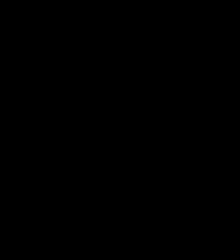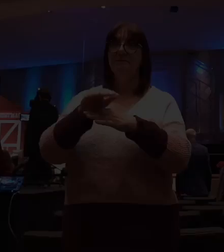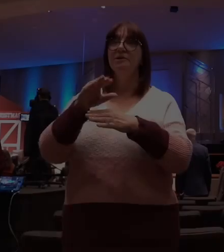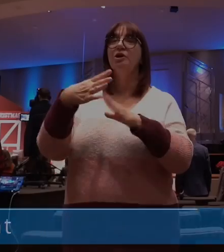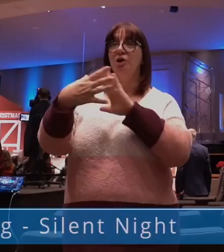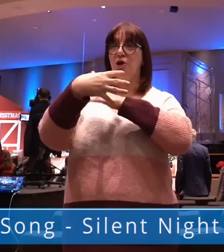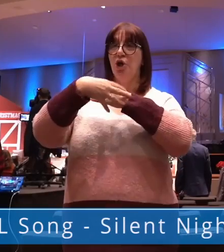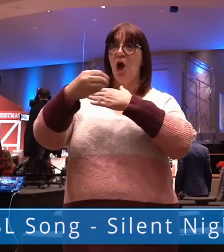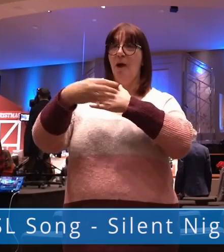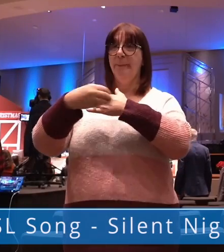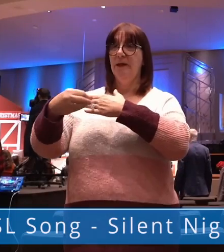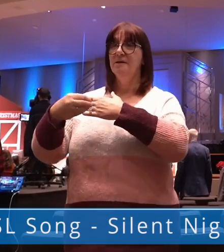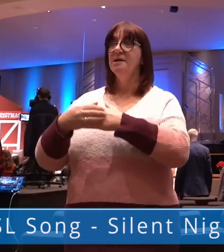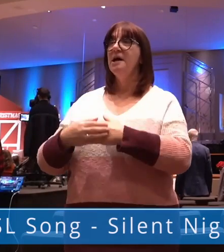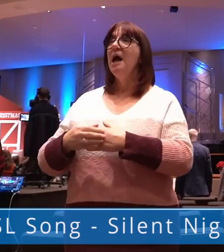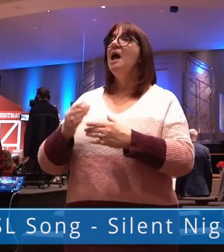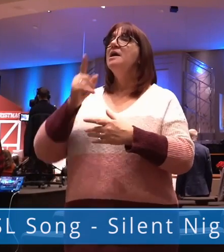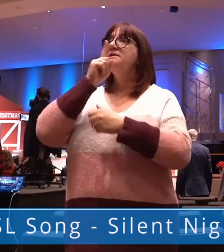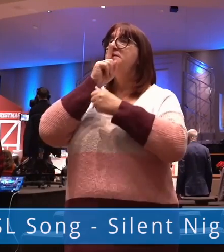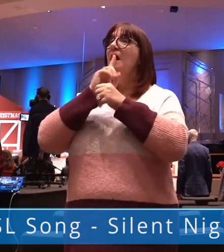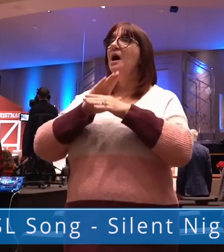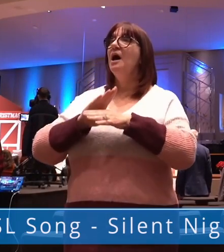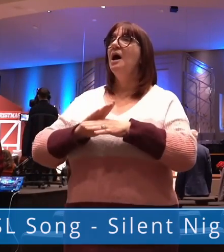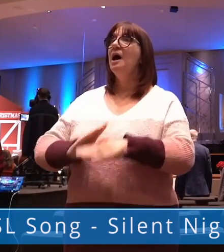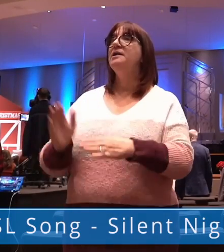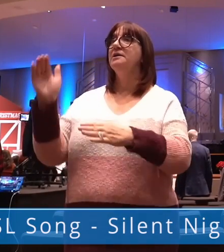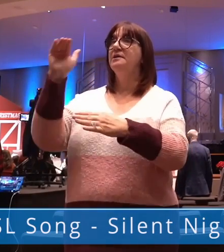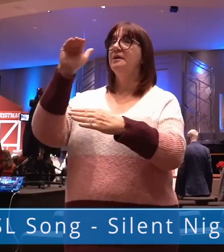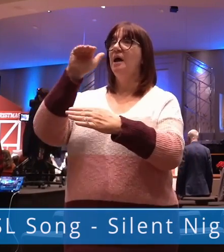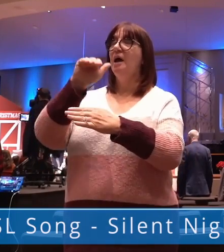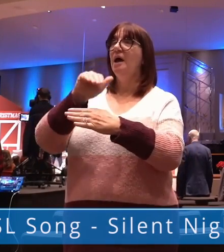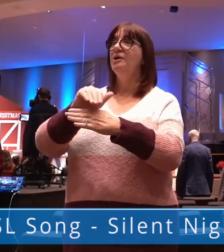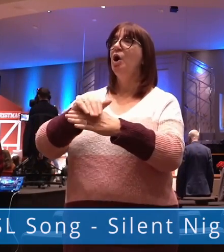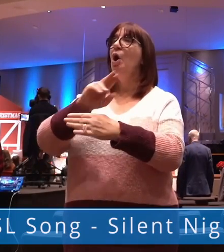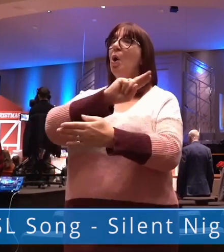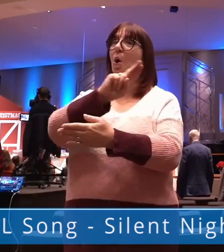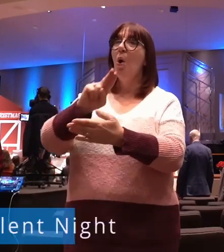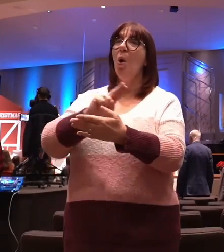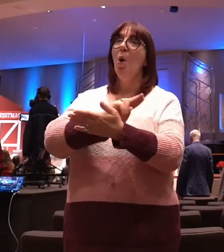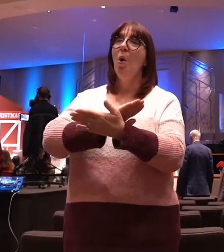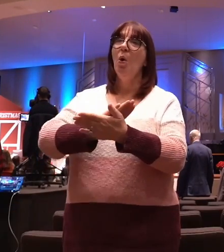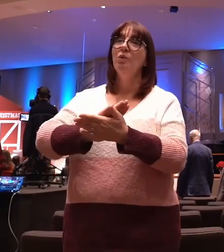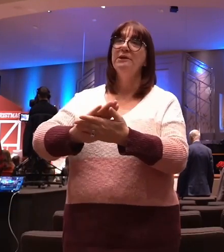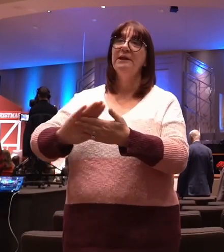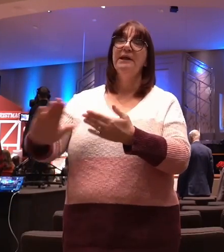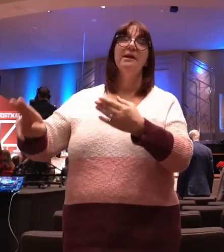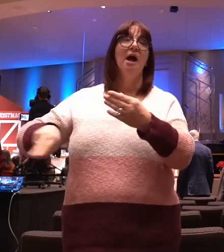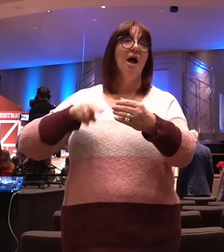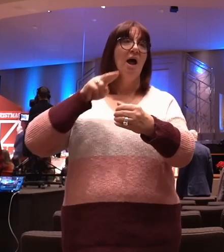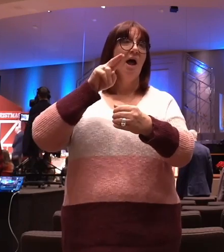Silent night, holy night,